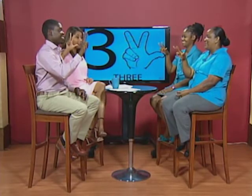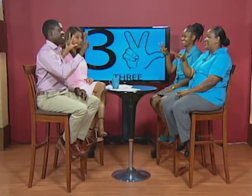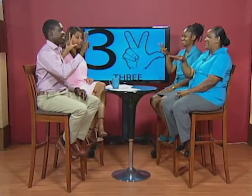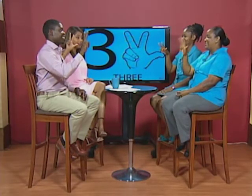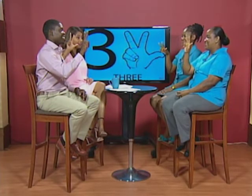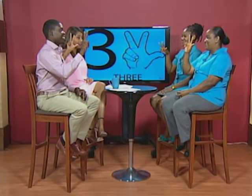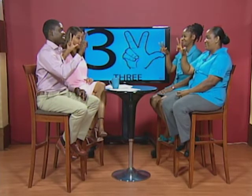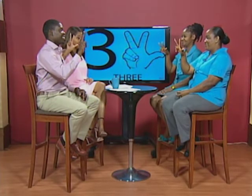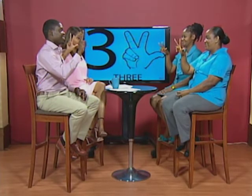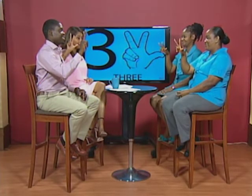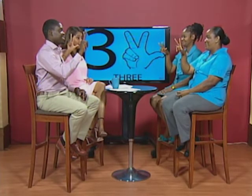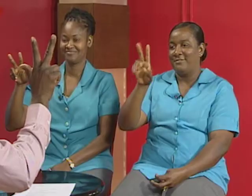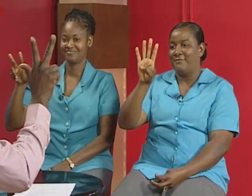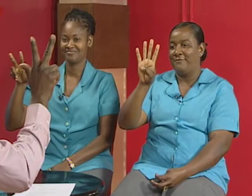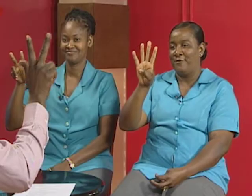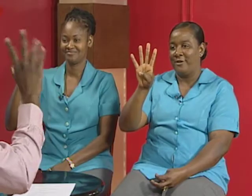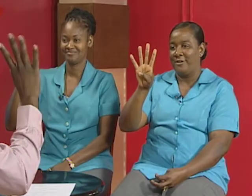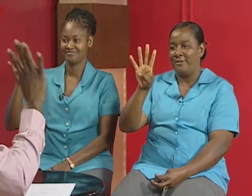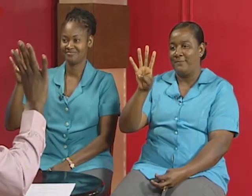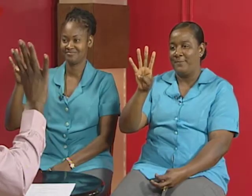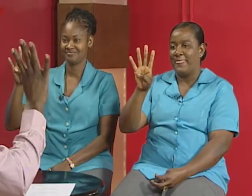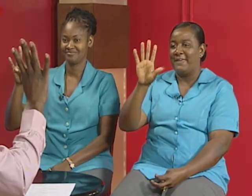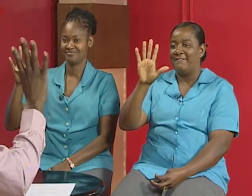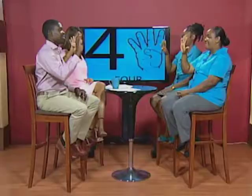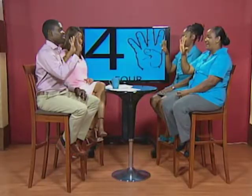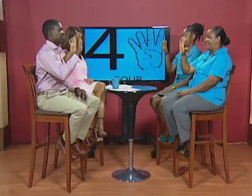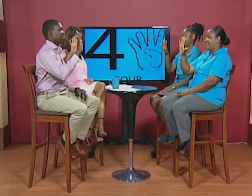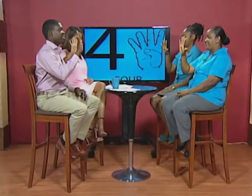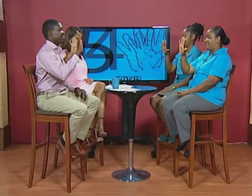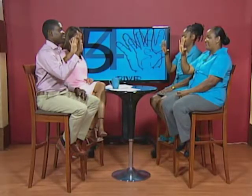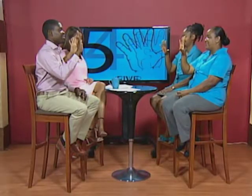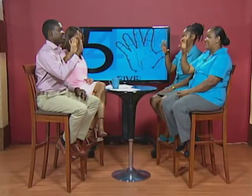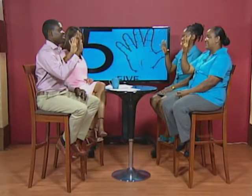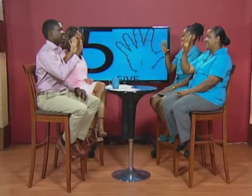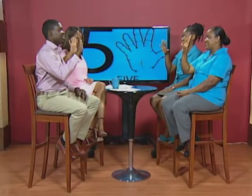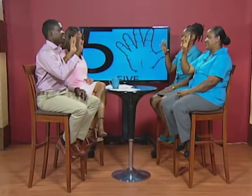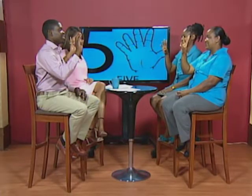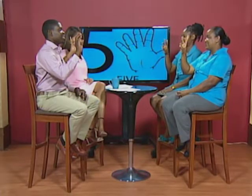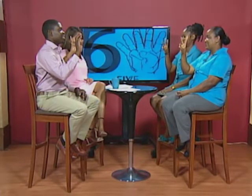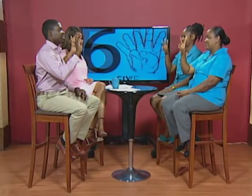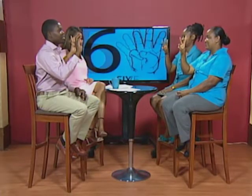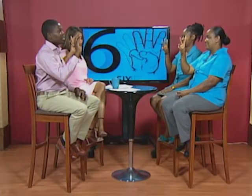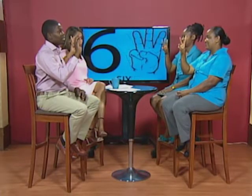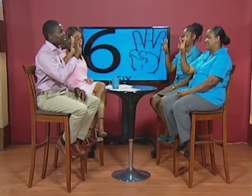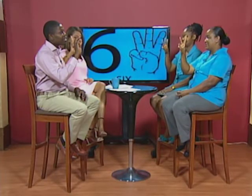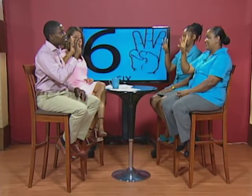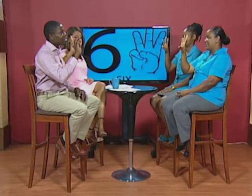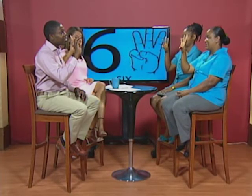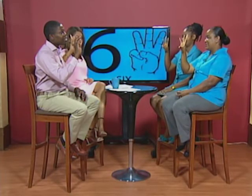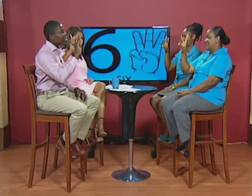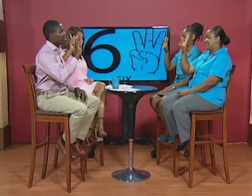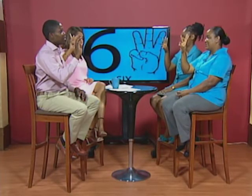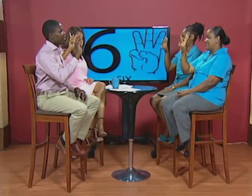well this is three four four five six six